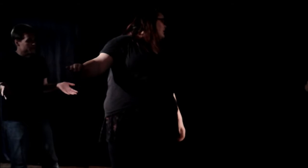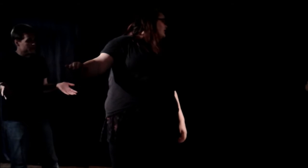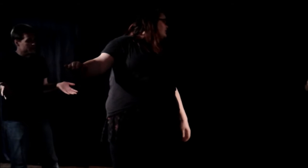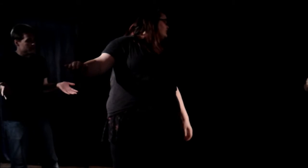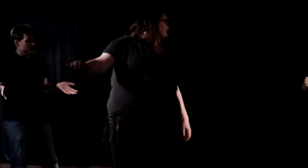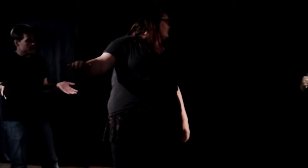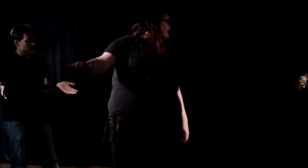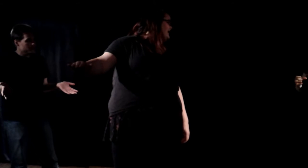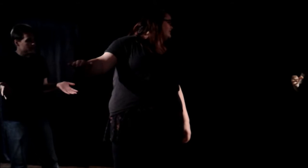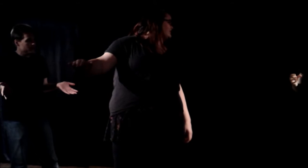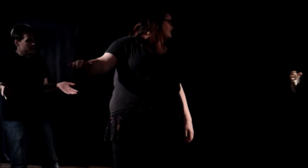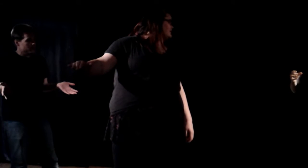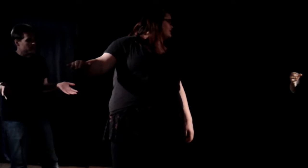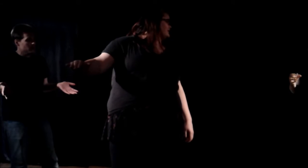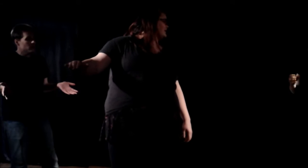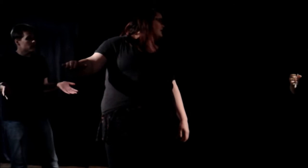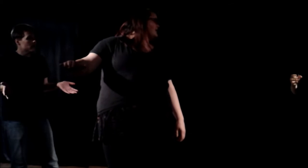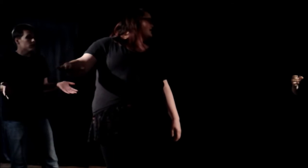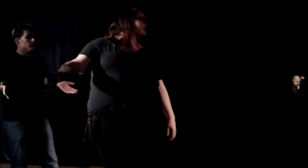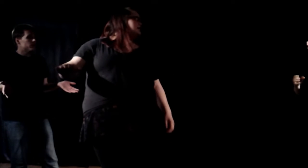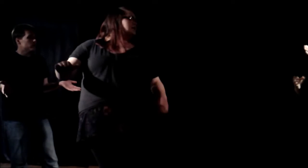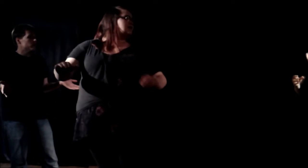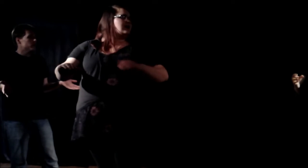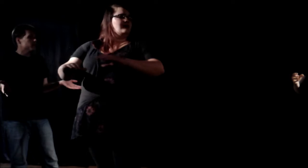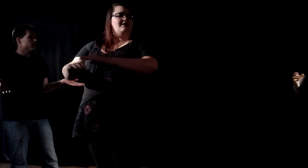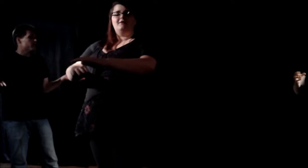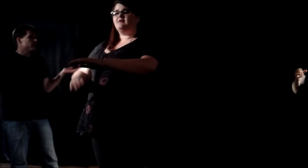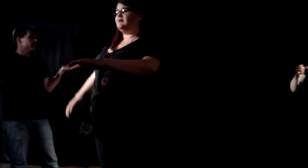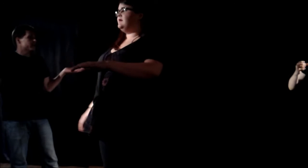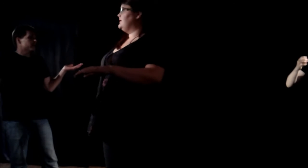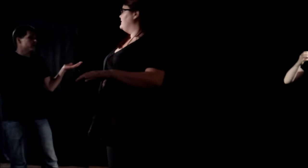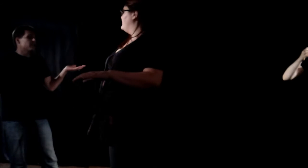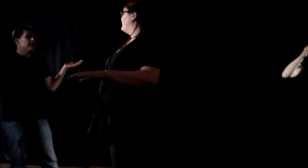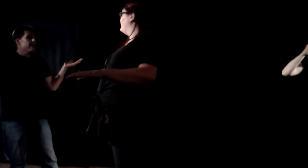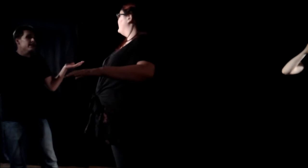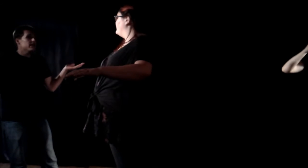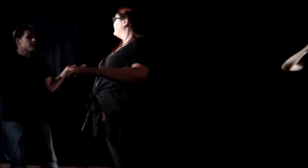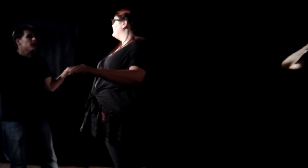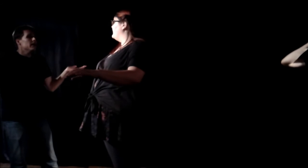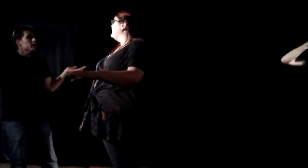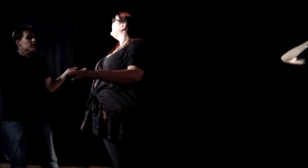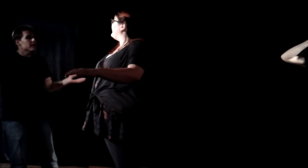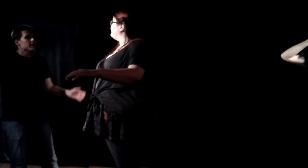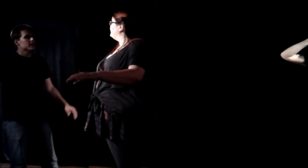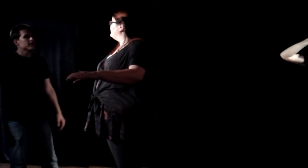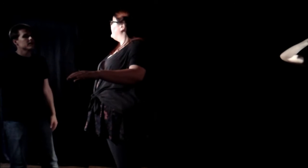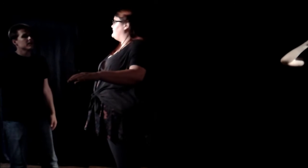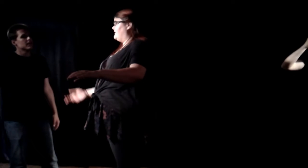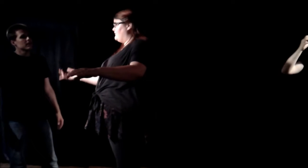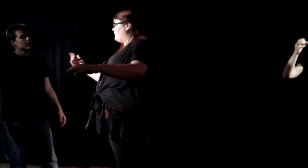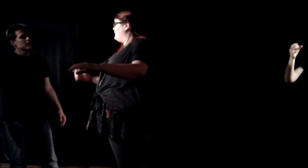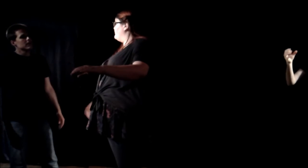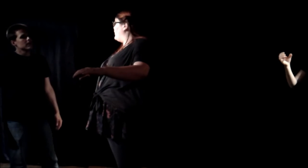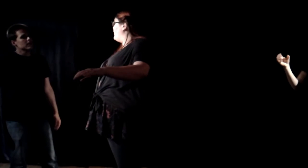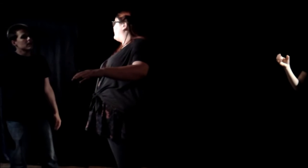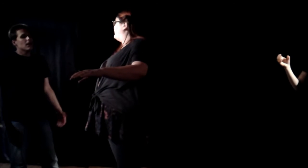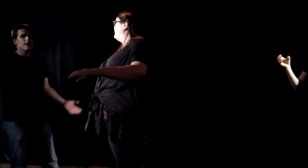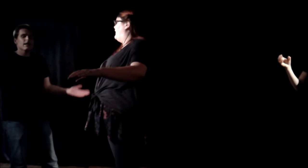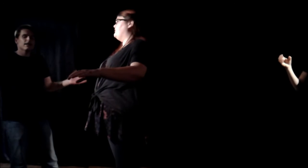Potter and the Order of the Phoenix. Oh, God. I'm sorry. That's great. For the 80th time? Yes. Instead of going to the bar and